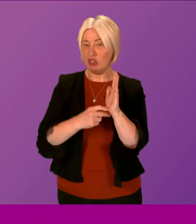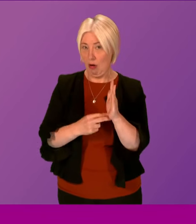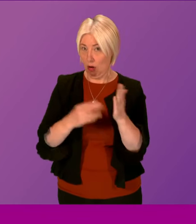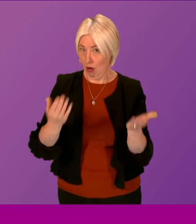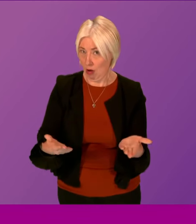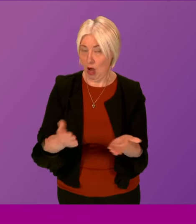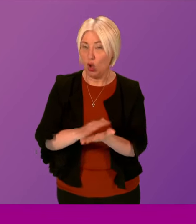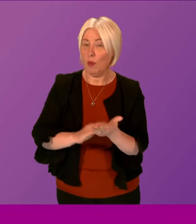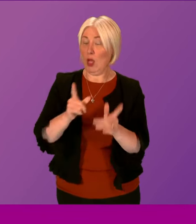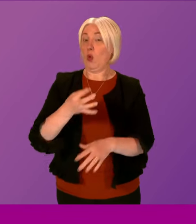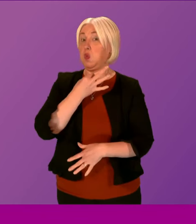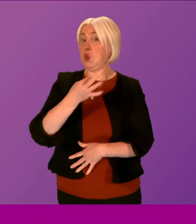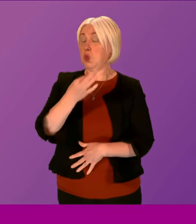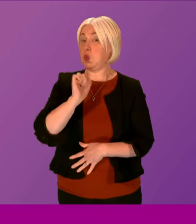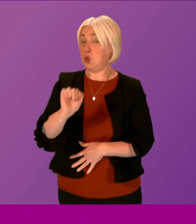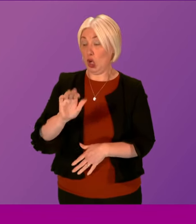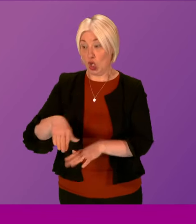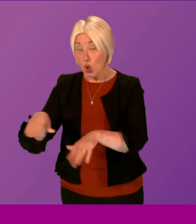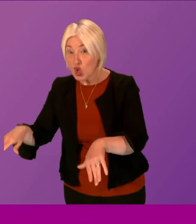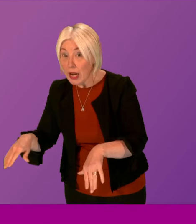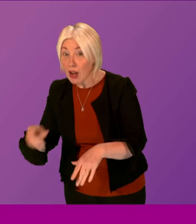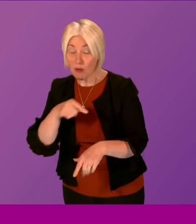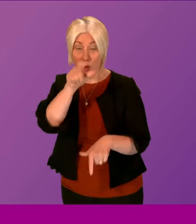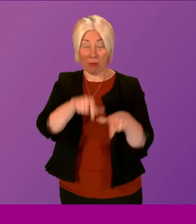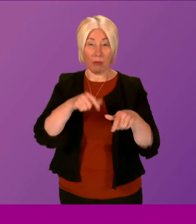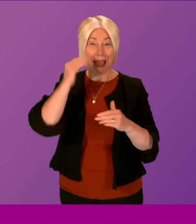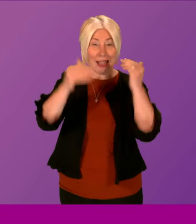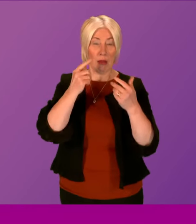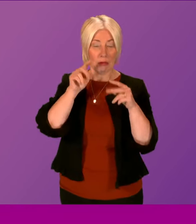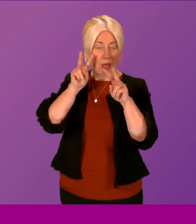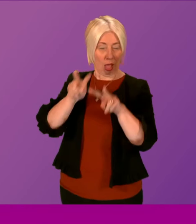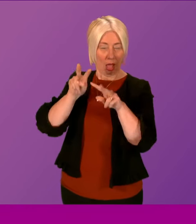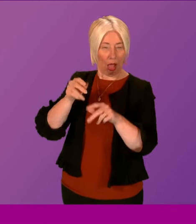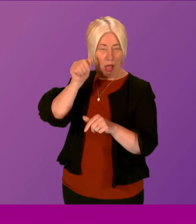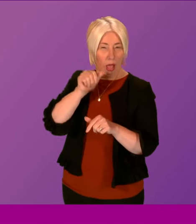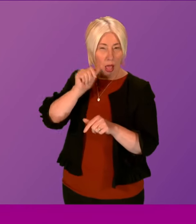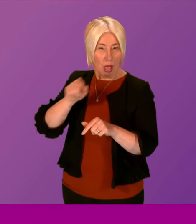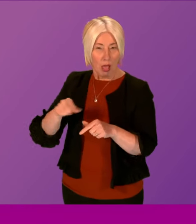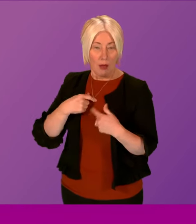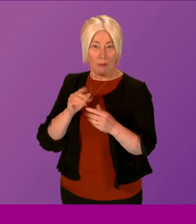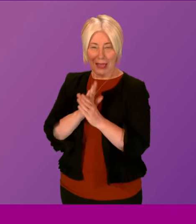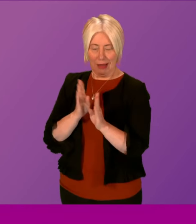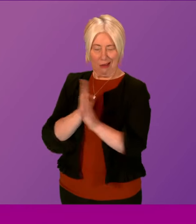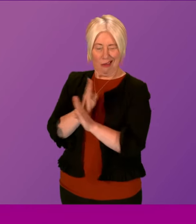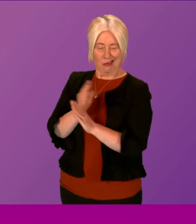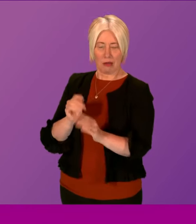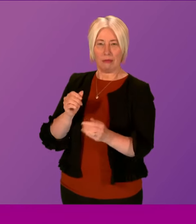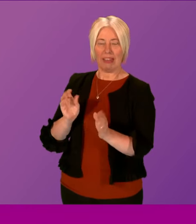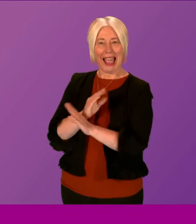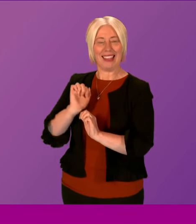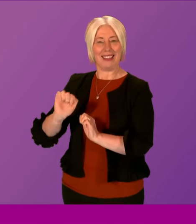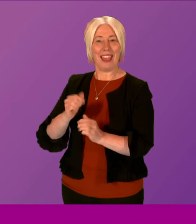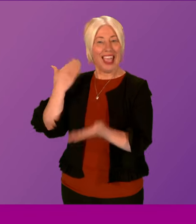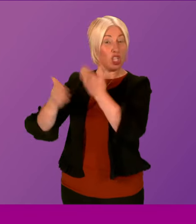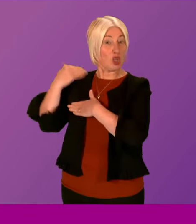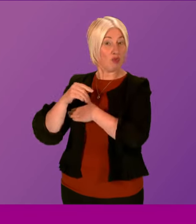puts at risk children from predatory adults able to conceal their offending history by changing